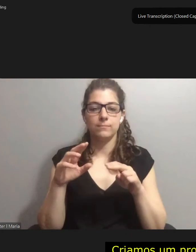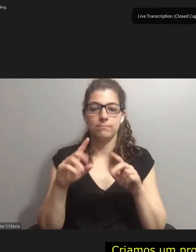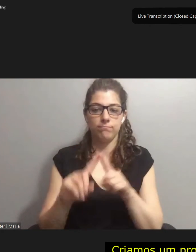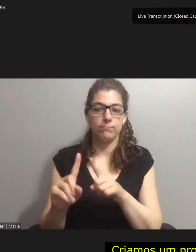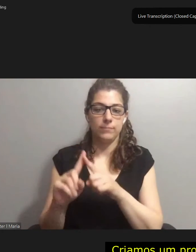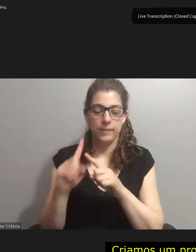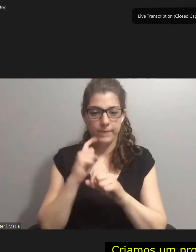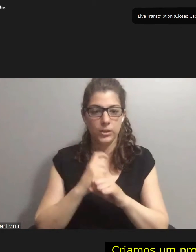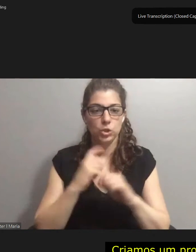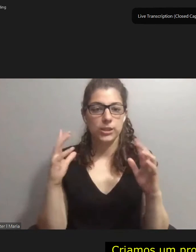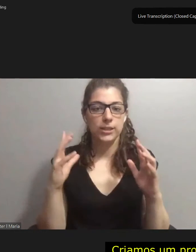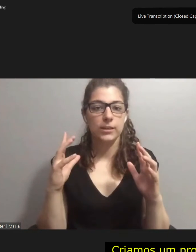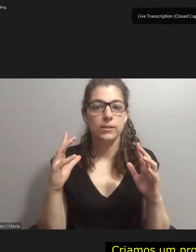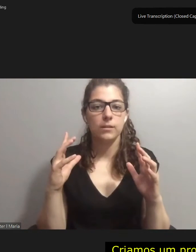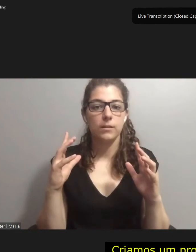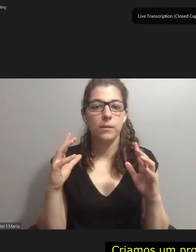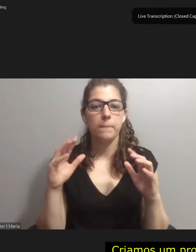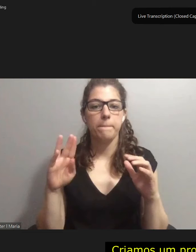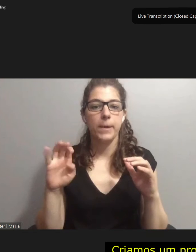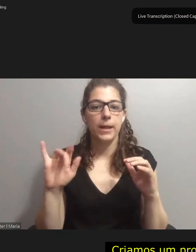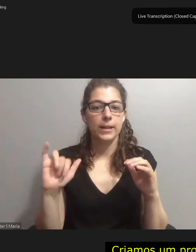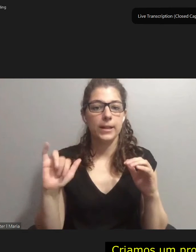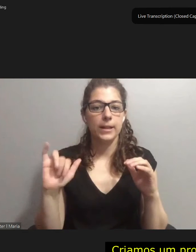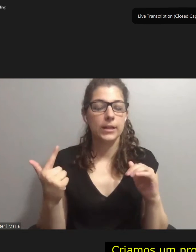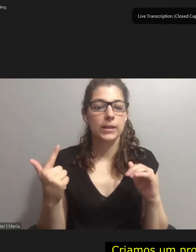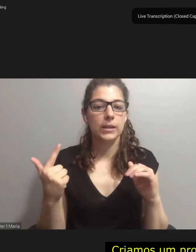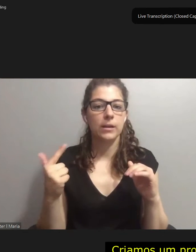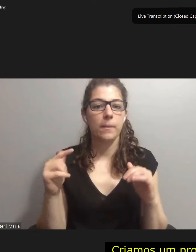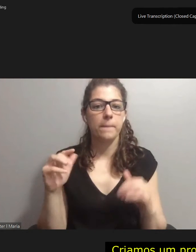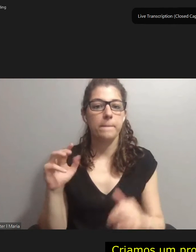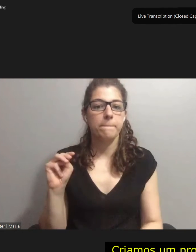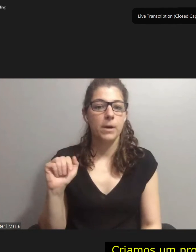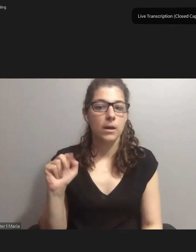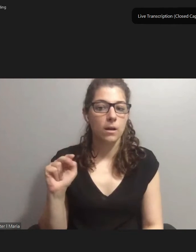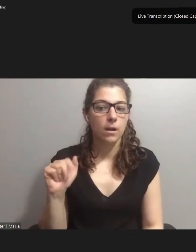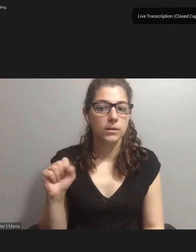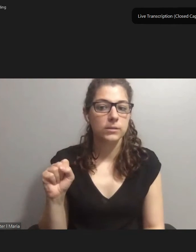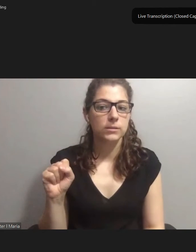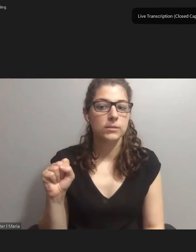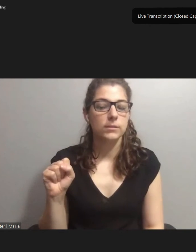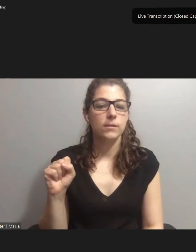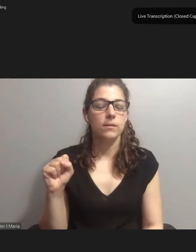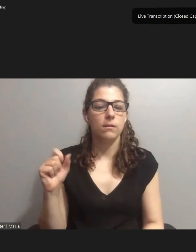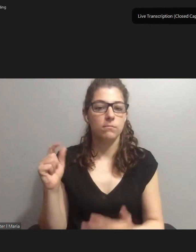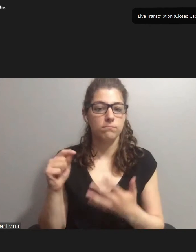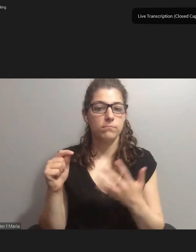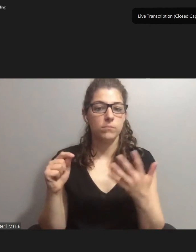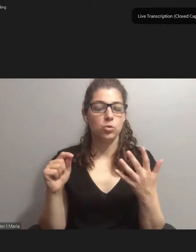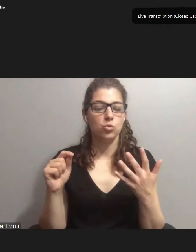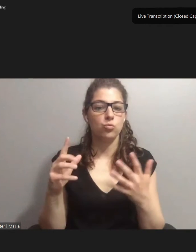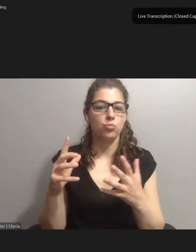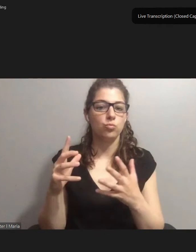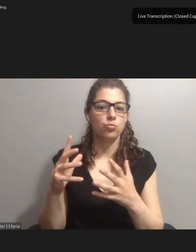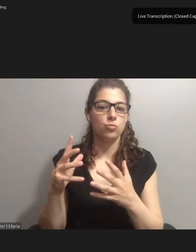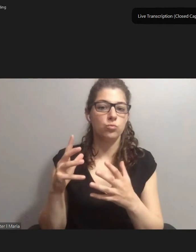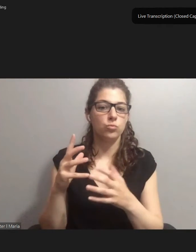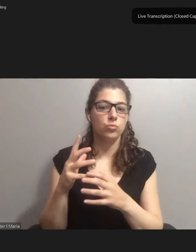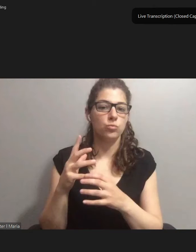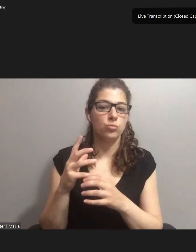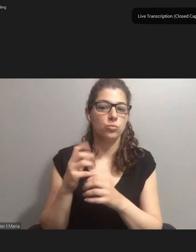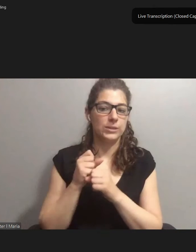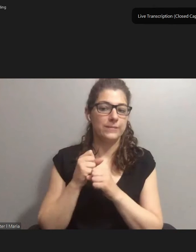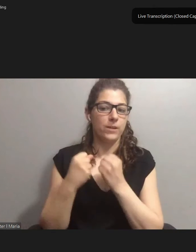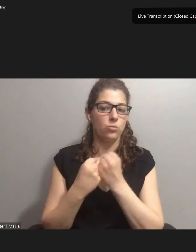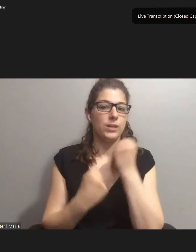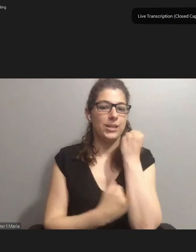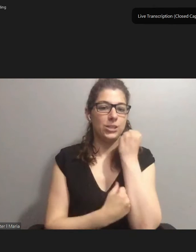Vitória da Conquista, Belém, Manaus, and Juazeiro do Norte received Sasakawa Foundation's